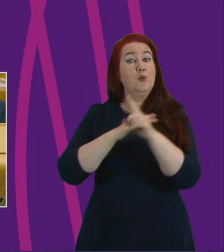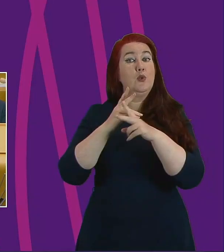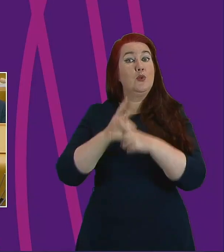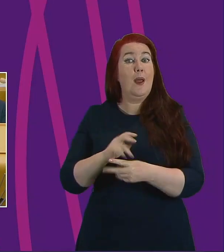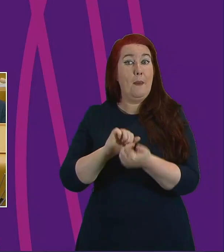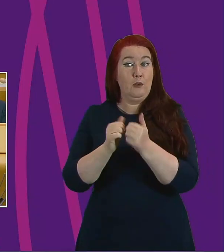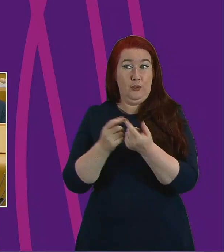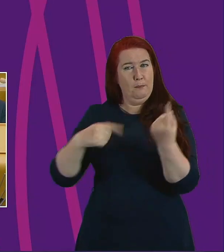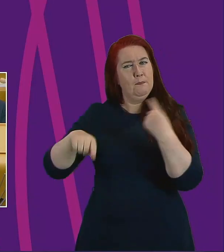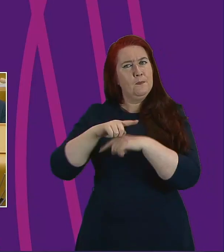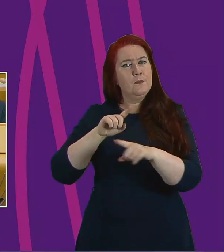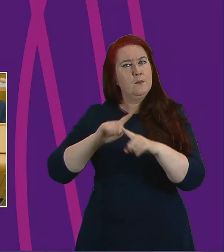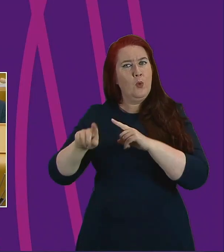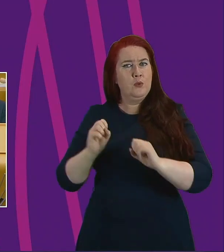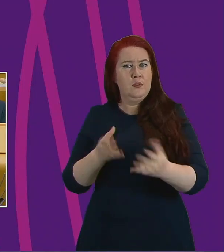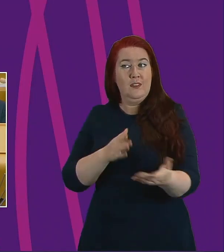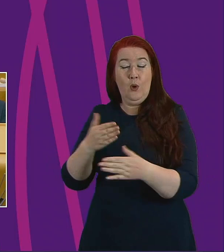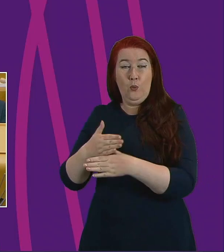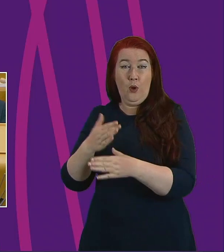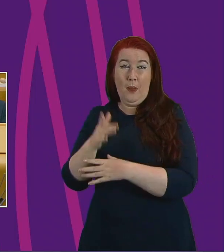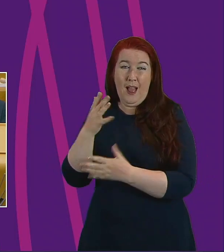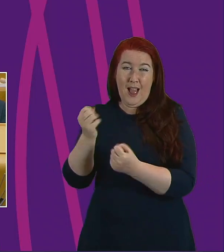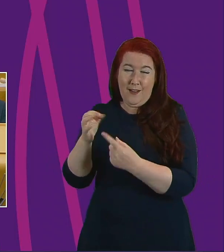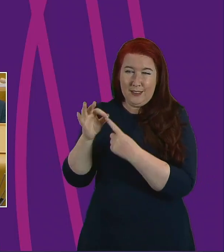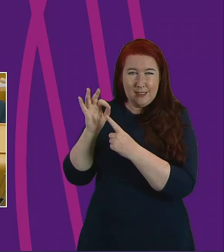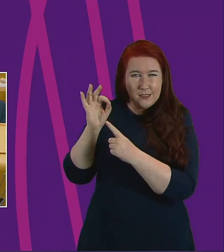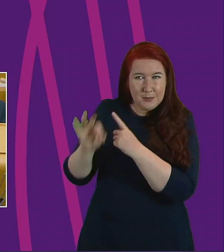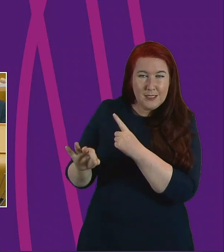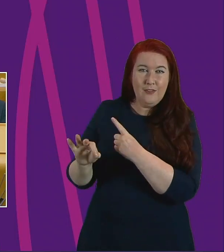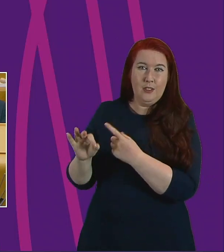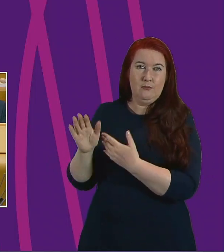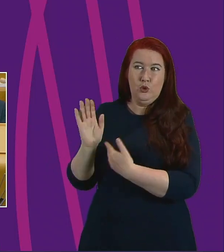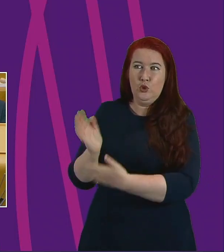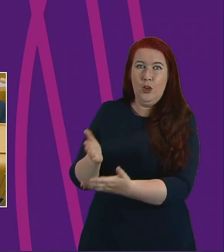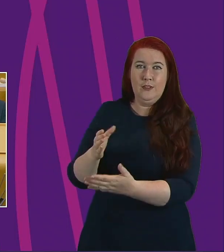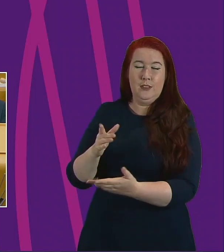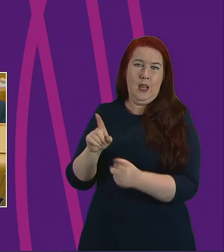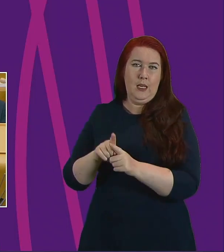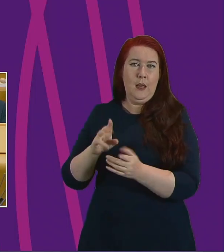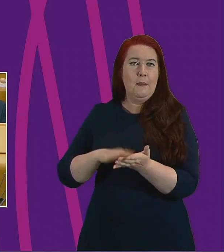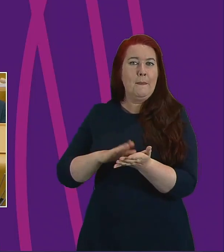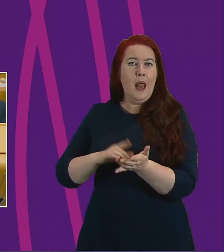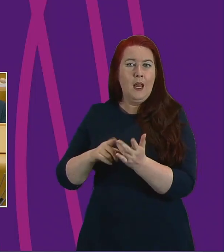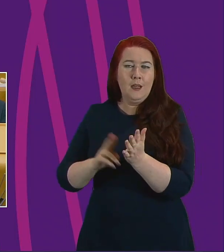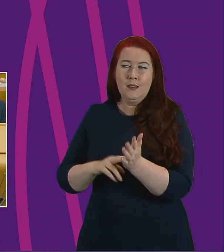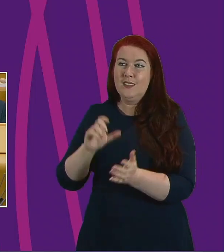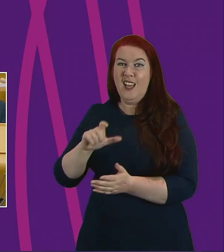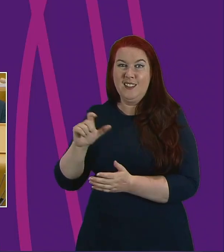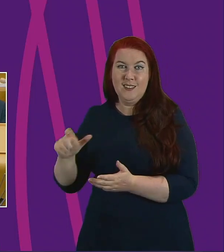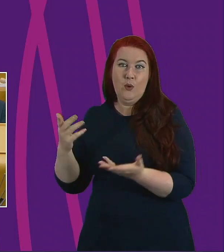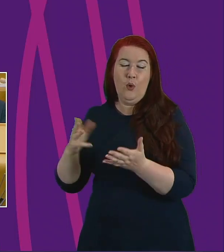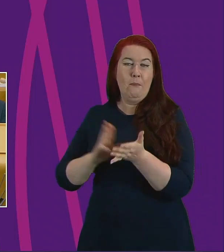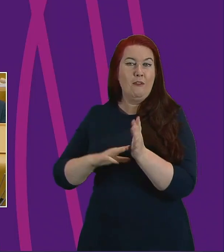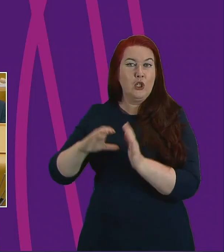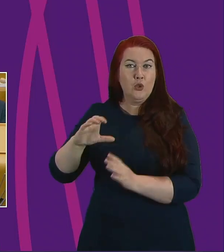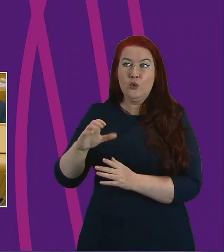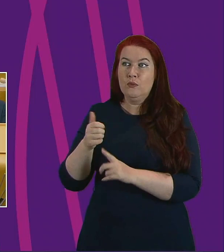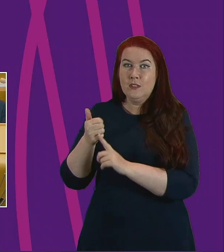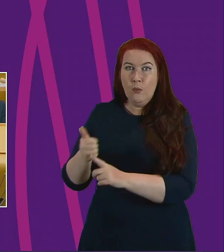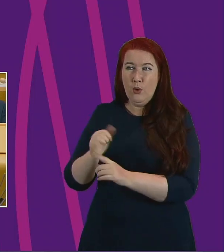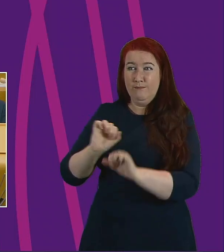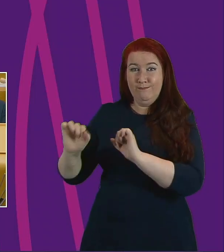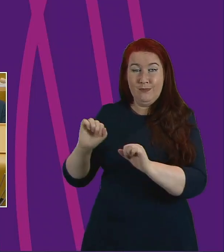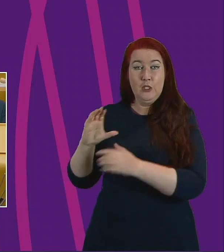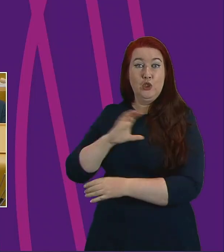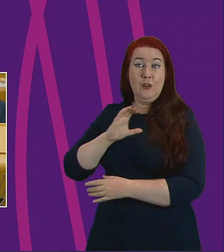reality is that we need for specialised charity services such as chest, heart and stroke, Macmillan Cancer Support, Marie Curie and similar support providers remains.